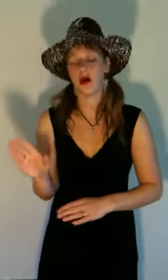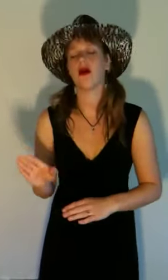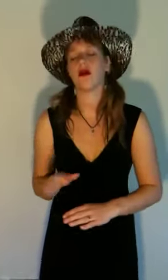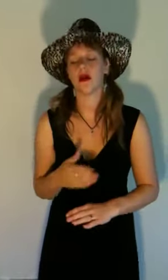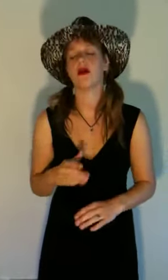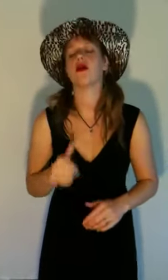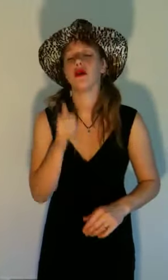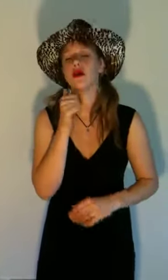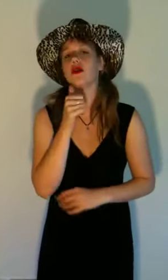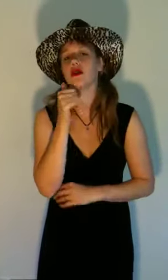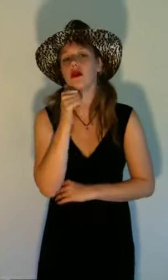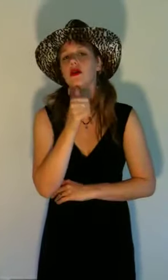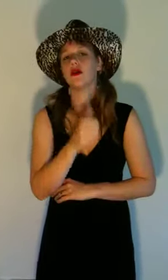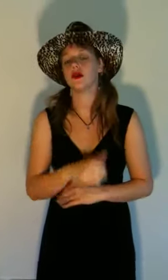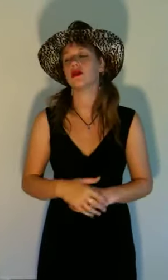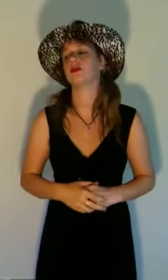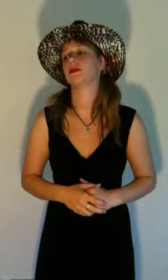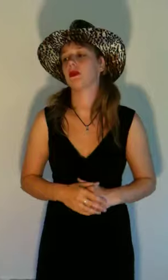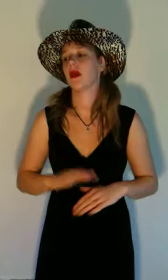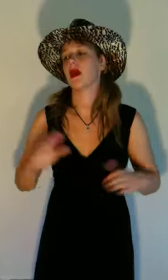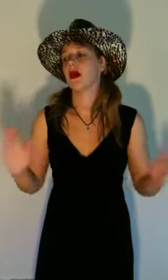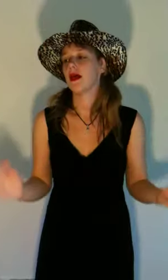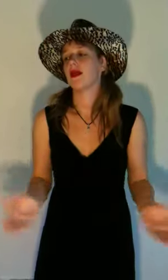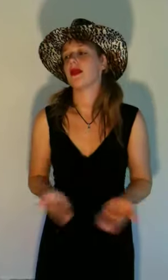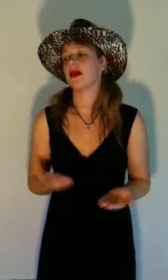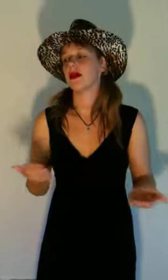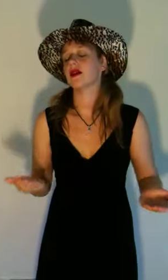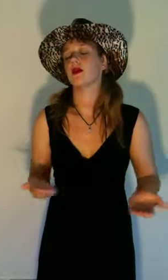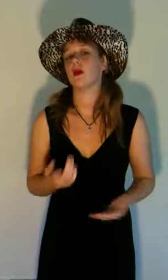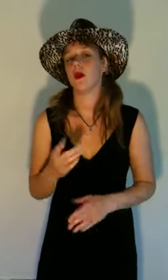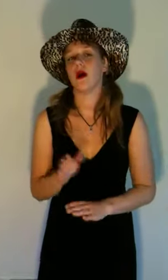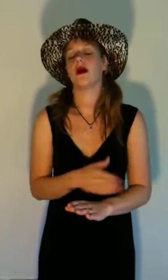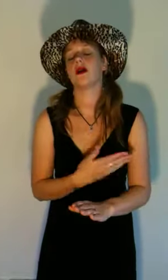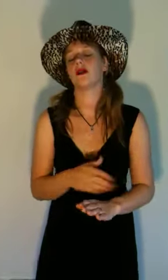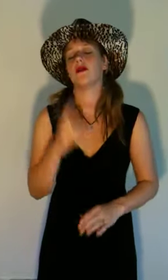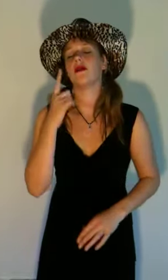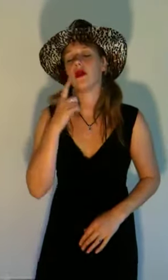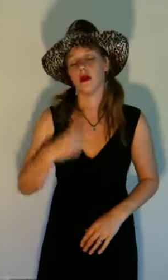girls This one's for the This all the girls